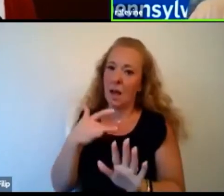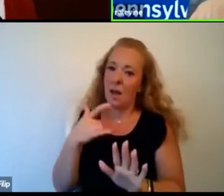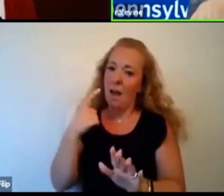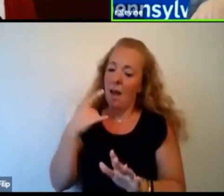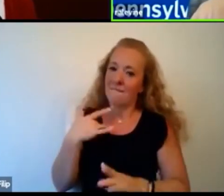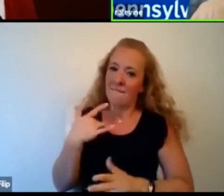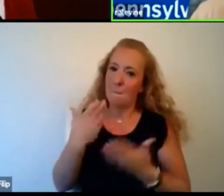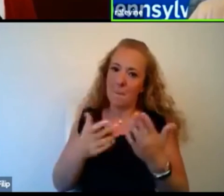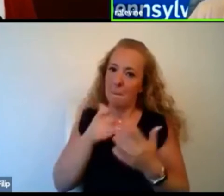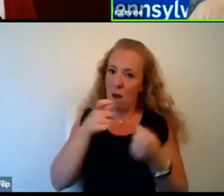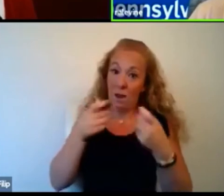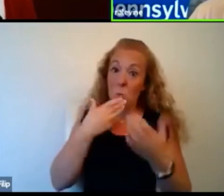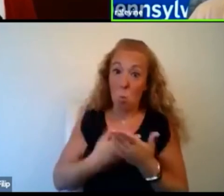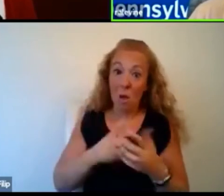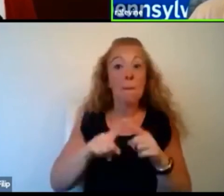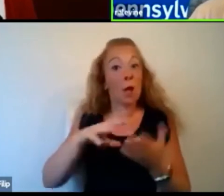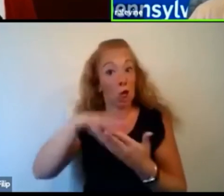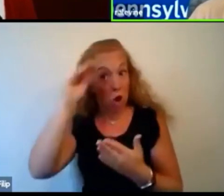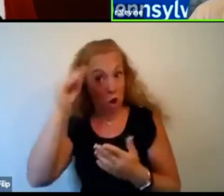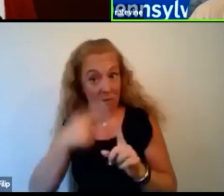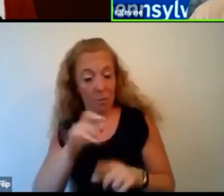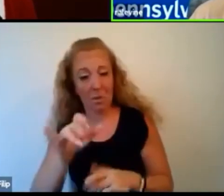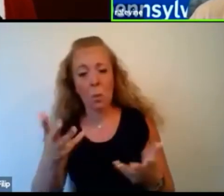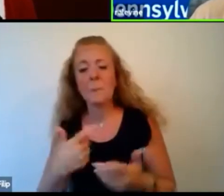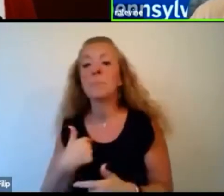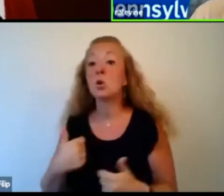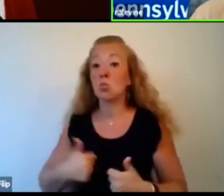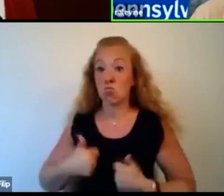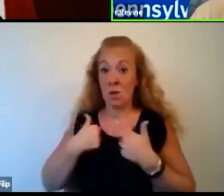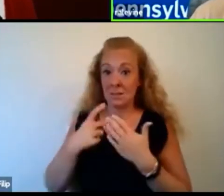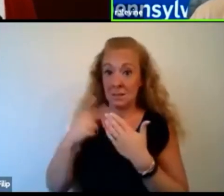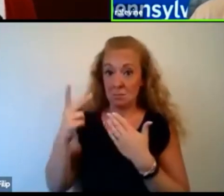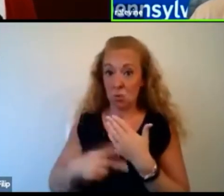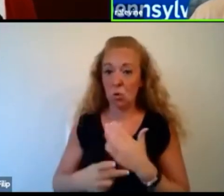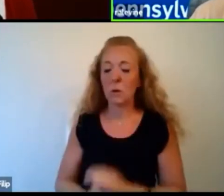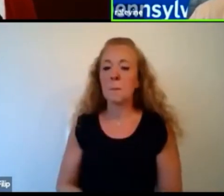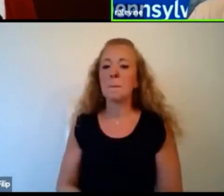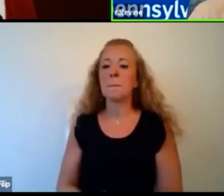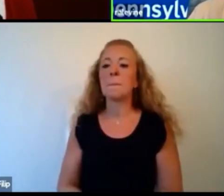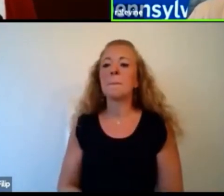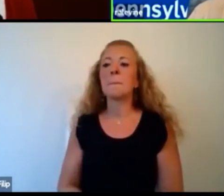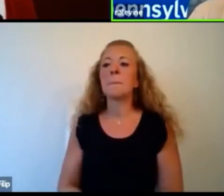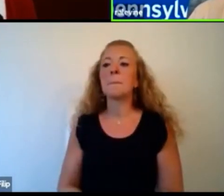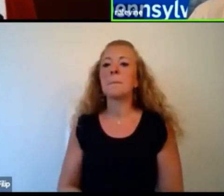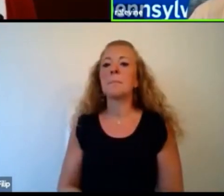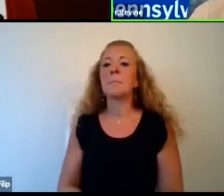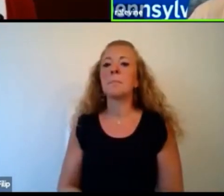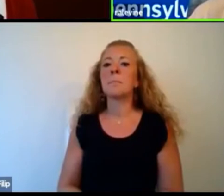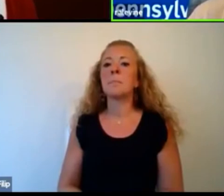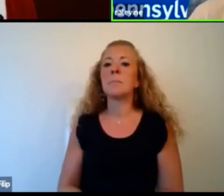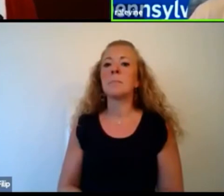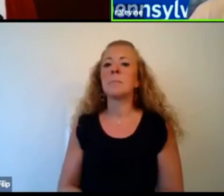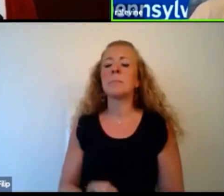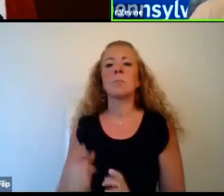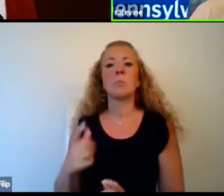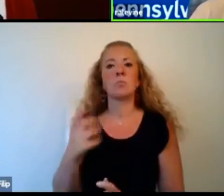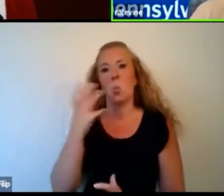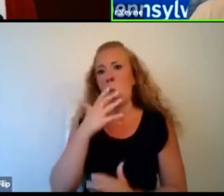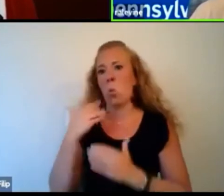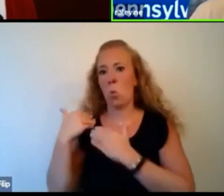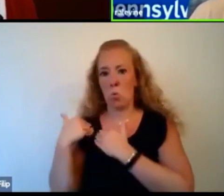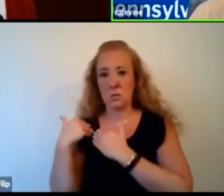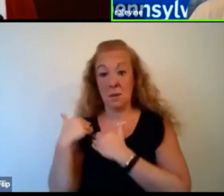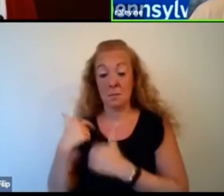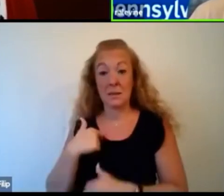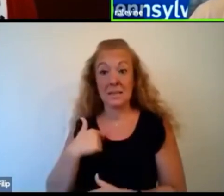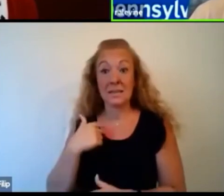still learned from it is that, so I was in my residency program, um, and where we were given a tremendous amount of responsibility. So I was a